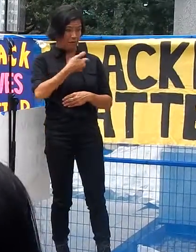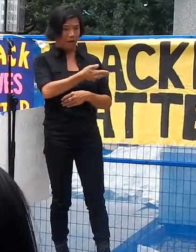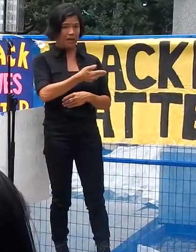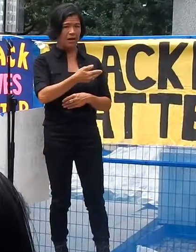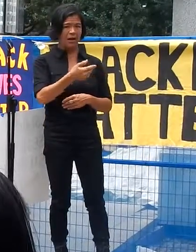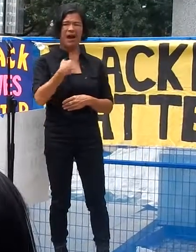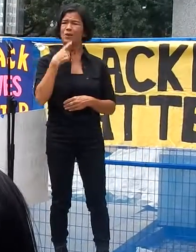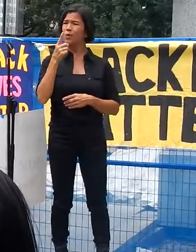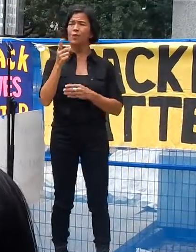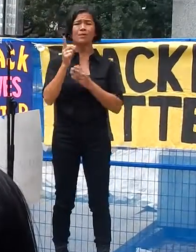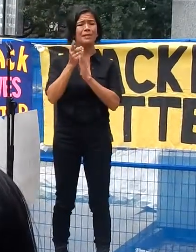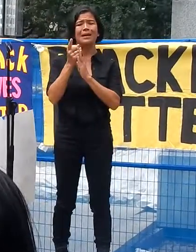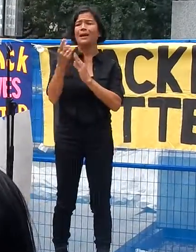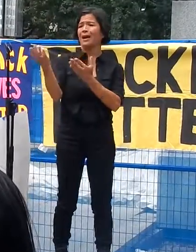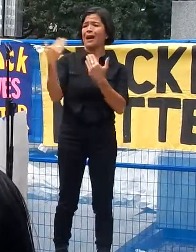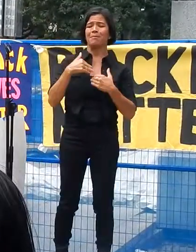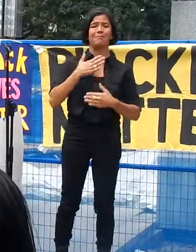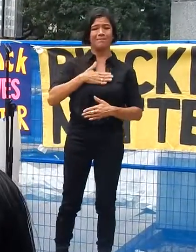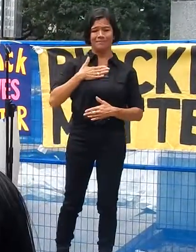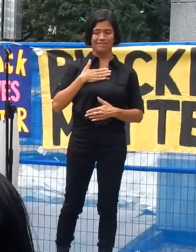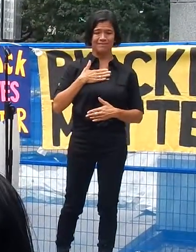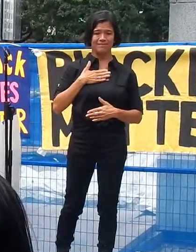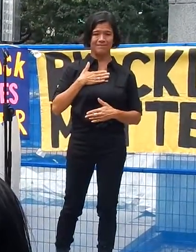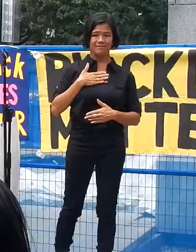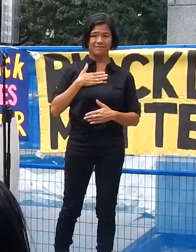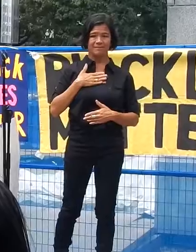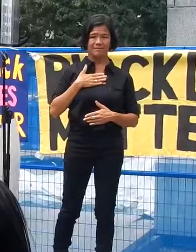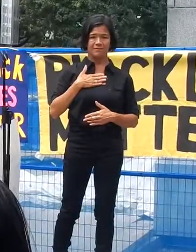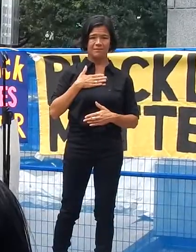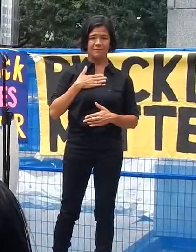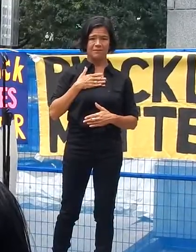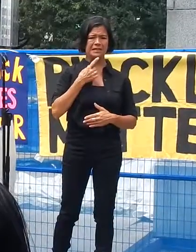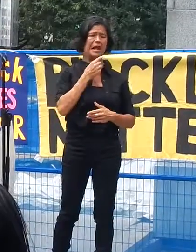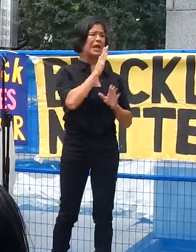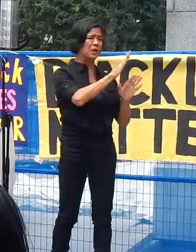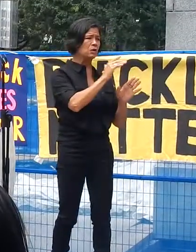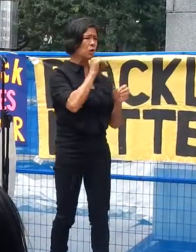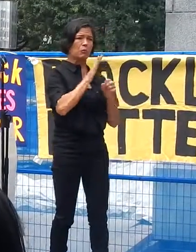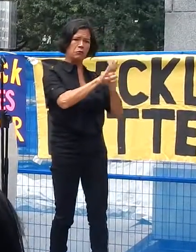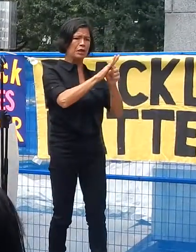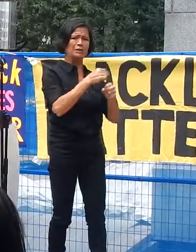there and go. She said, Combi, don't pressure me.